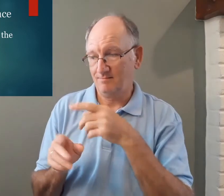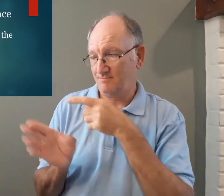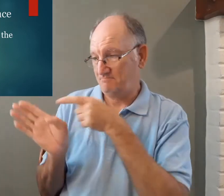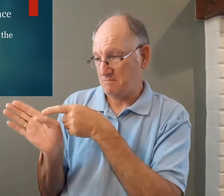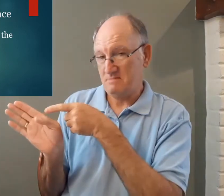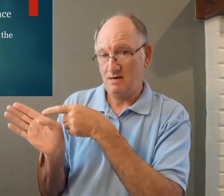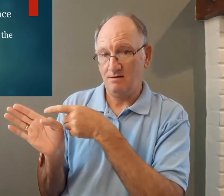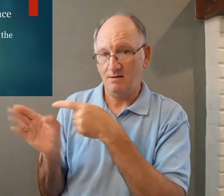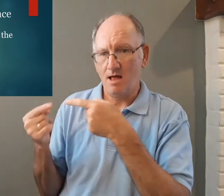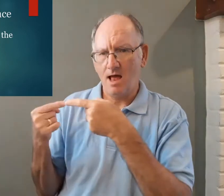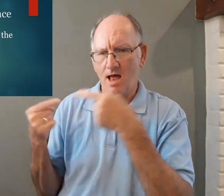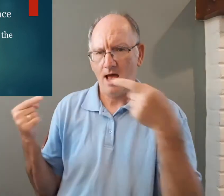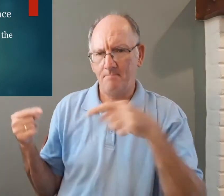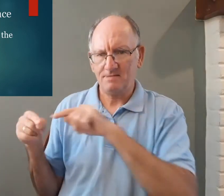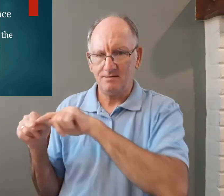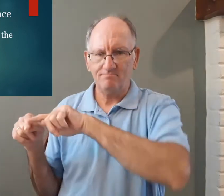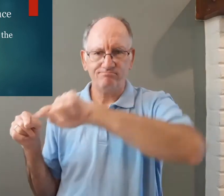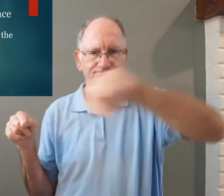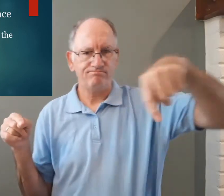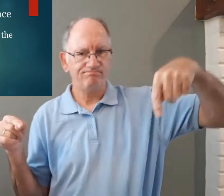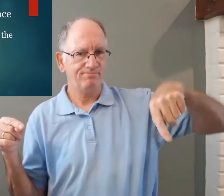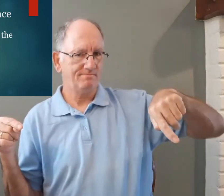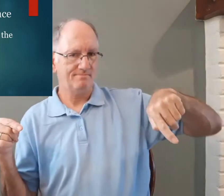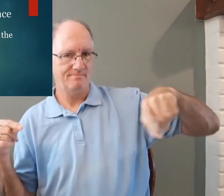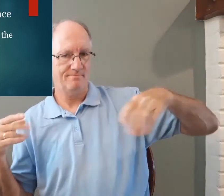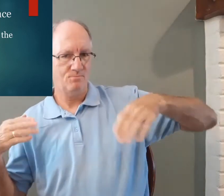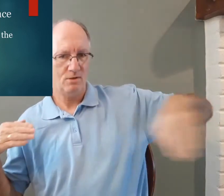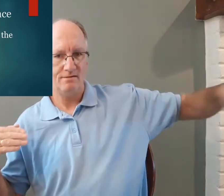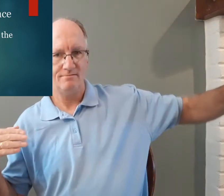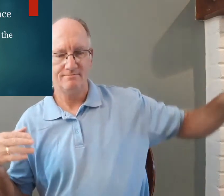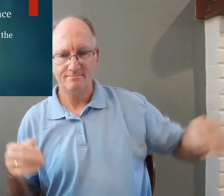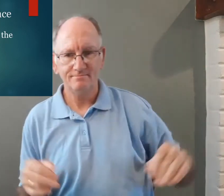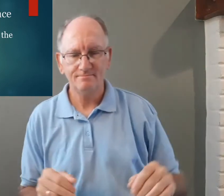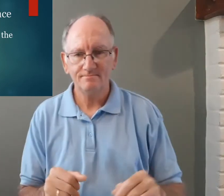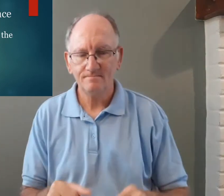where you go from one way and you go completely opposite the other way